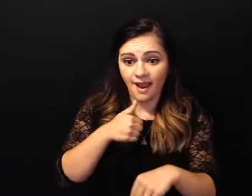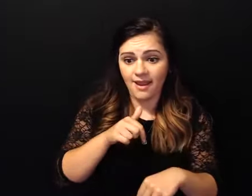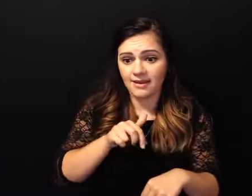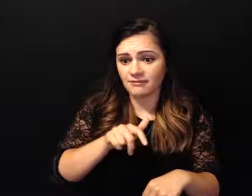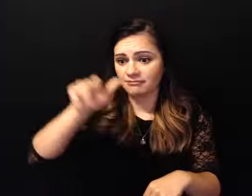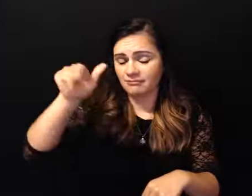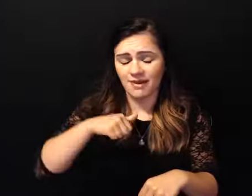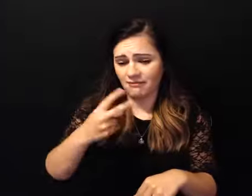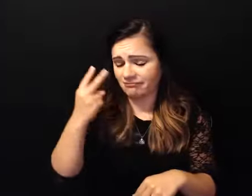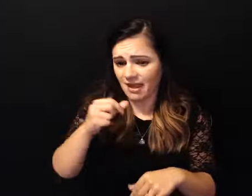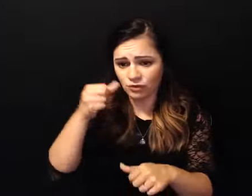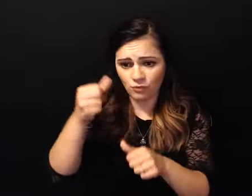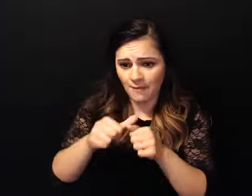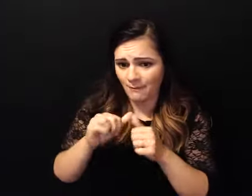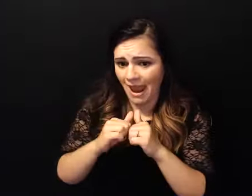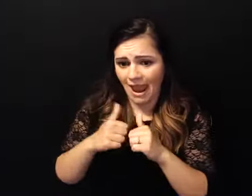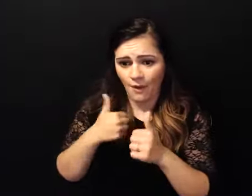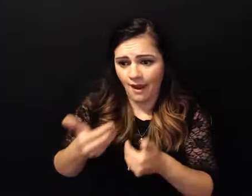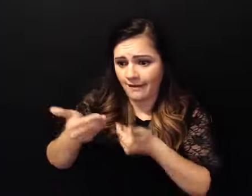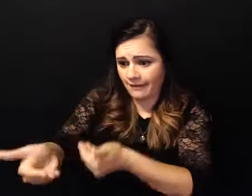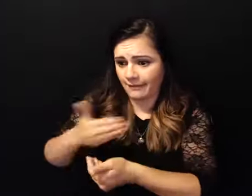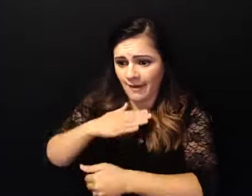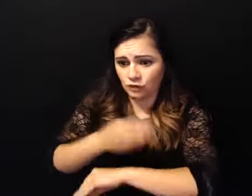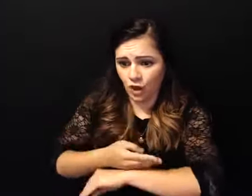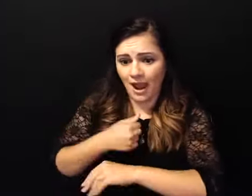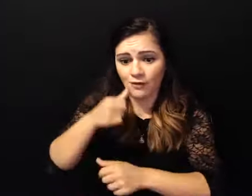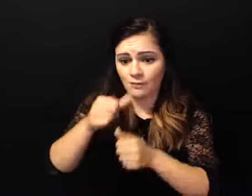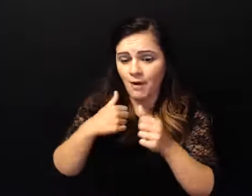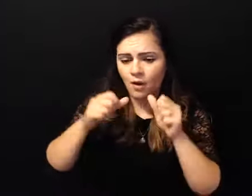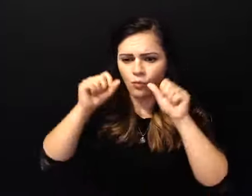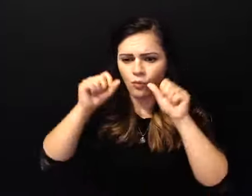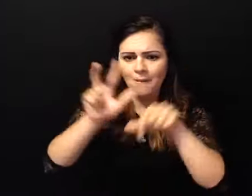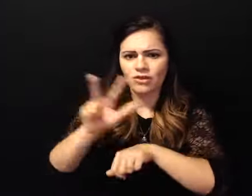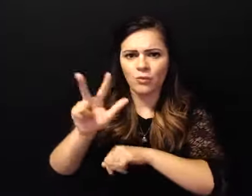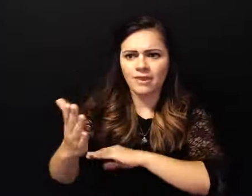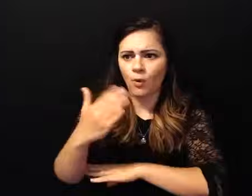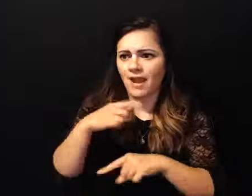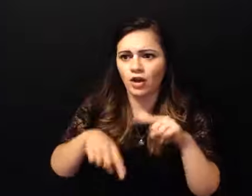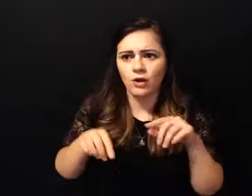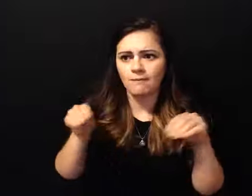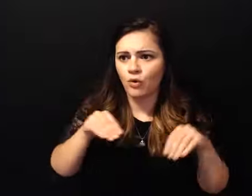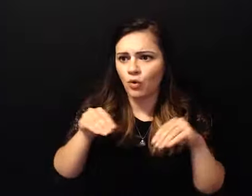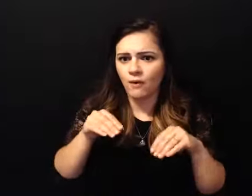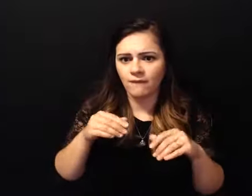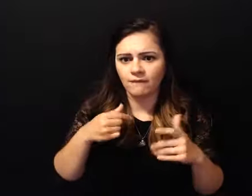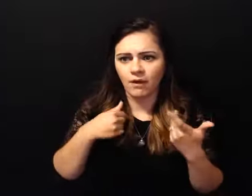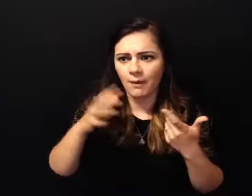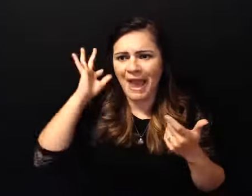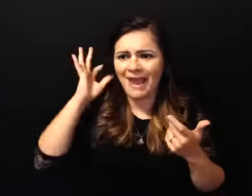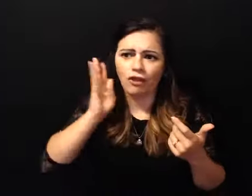i remember waking up at three o'clock in the morning unable to move you know my hair was stuck to my face i had slobber you know how beautiful we are when we're passed out